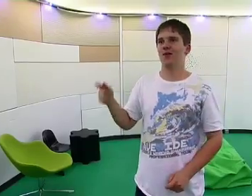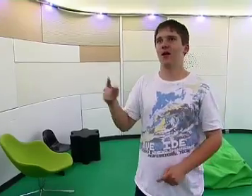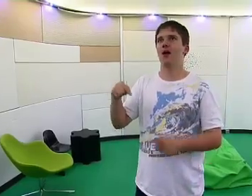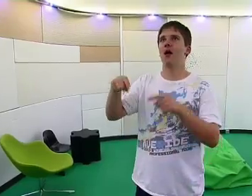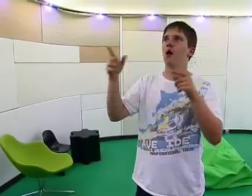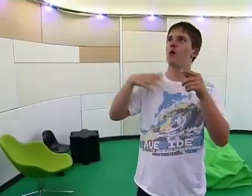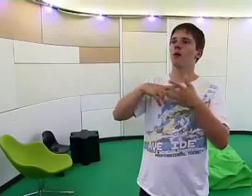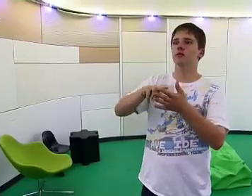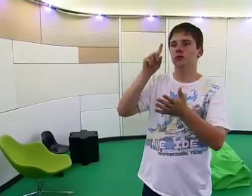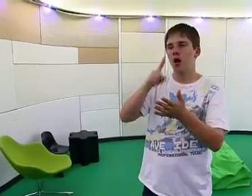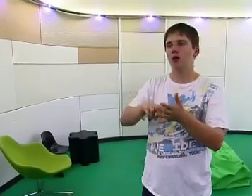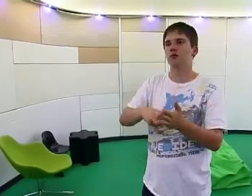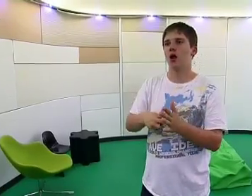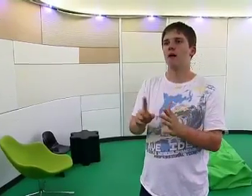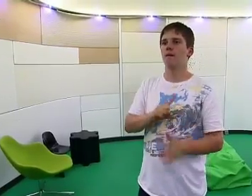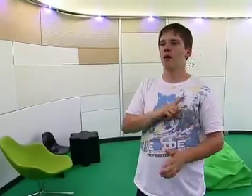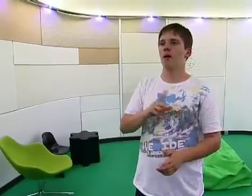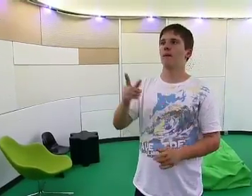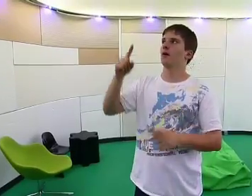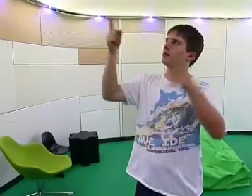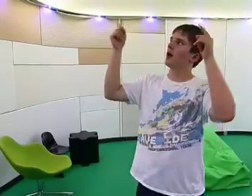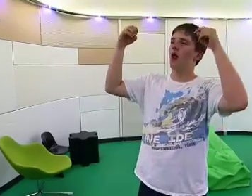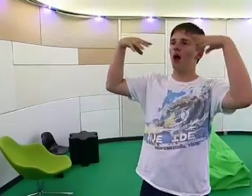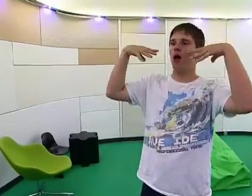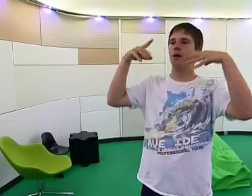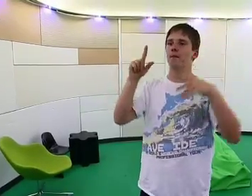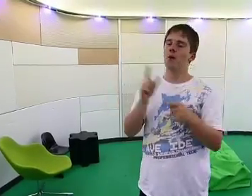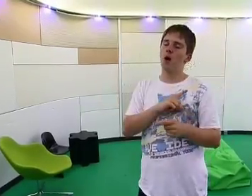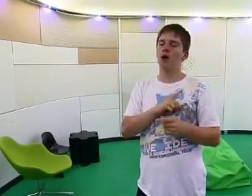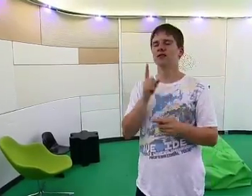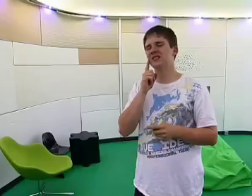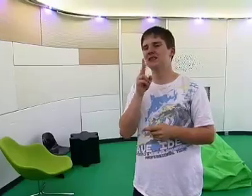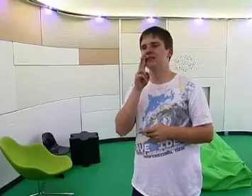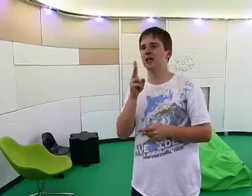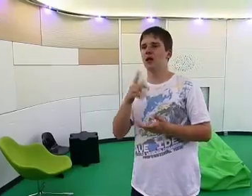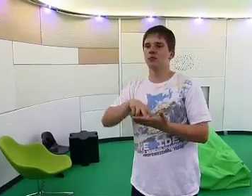Students can come in here and coordinate the lights. It's really easy to see.